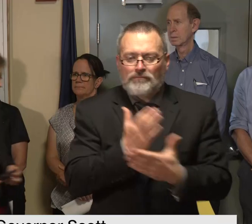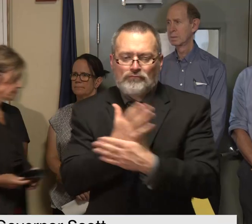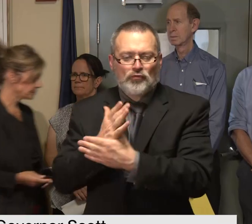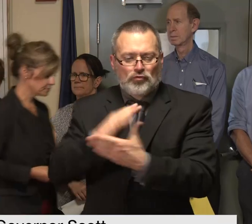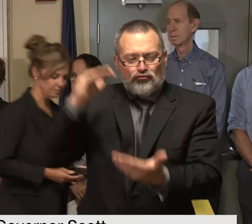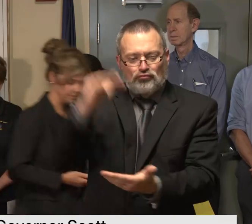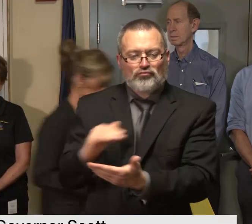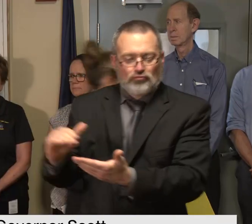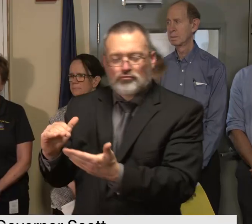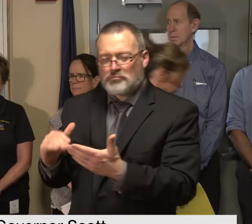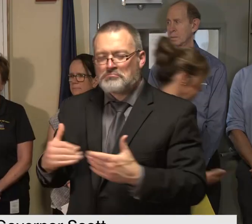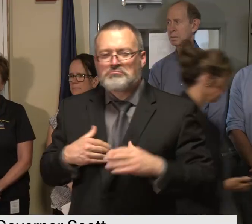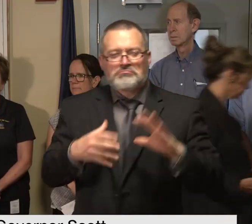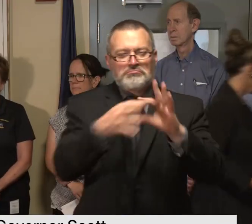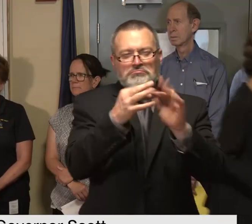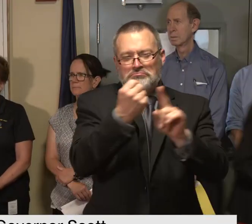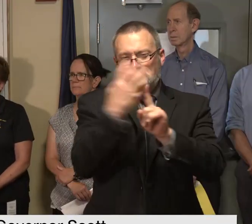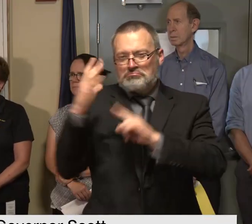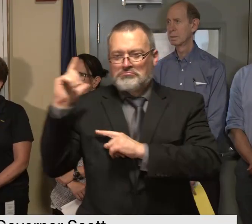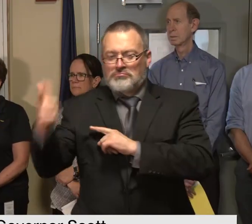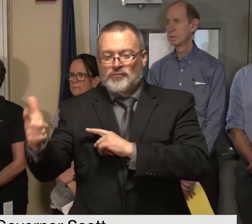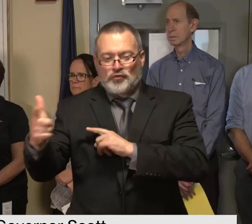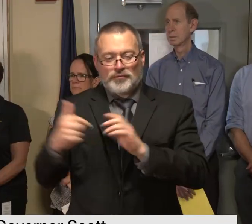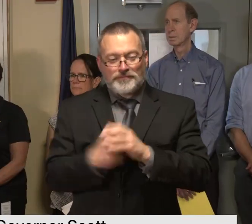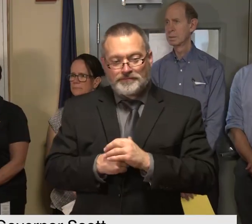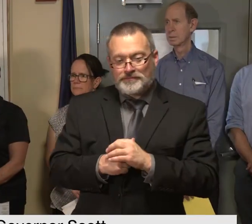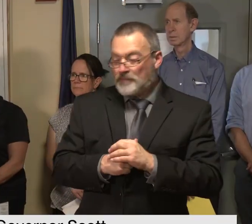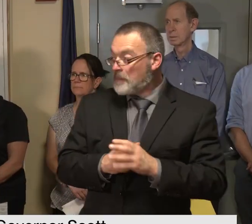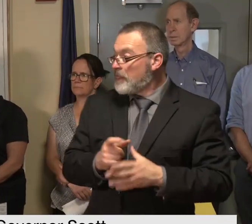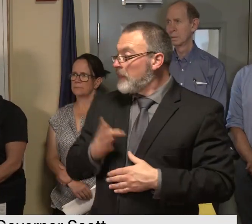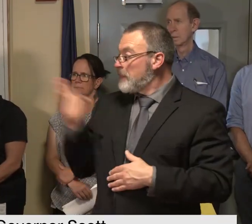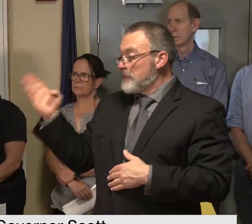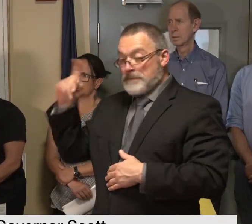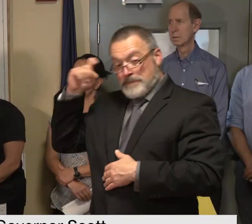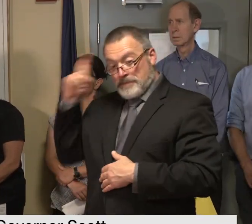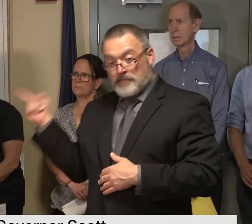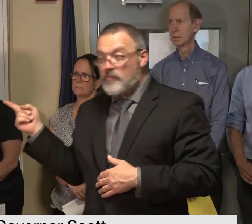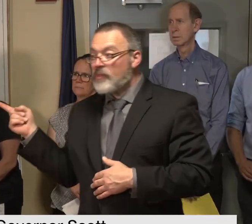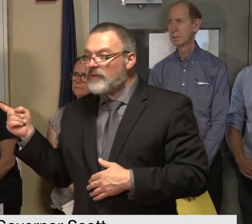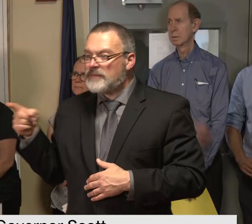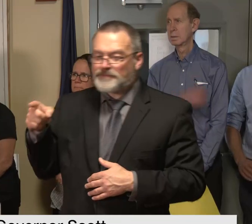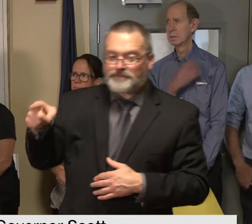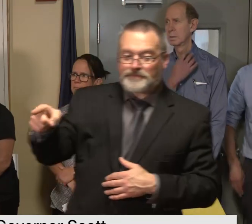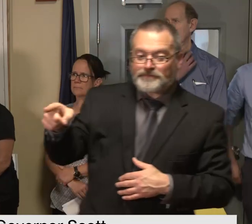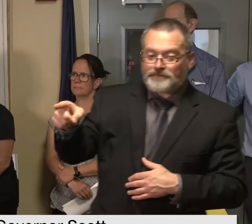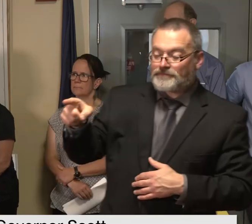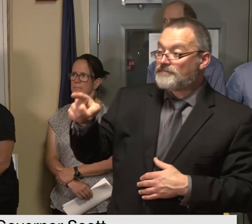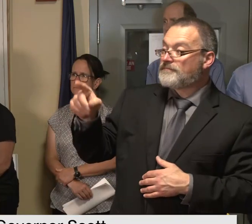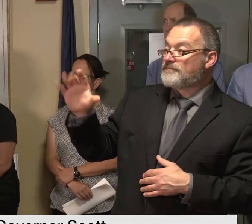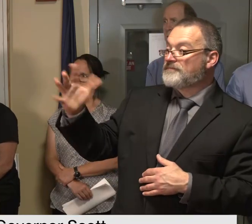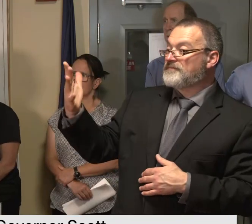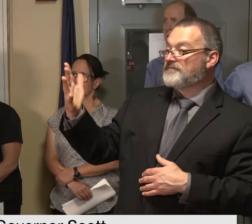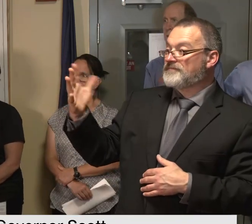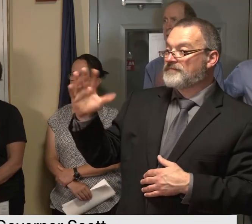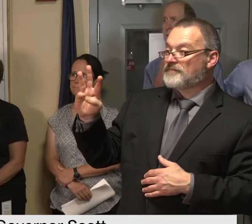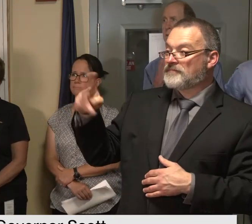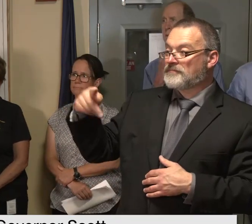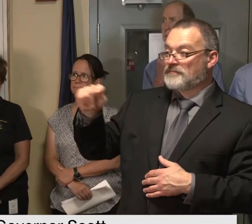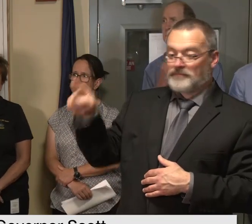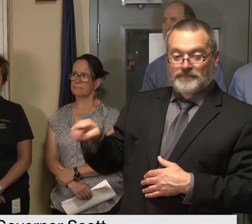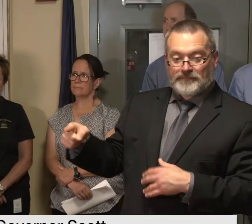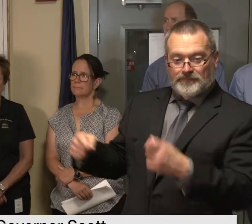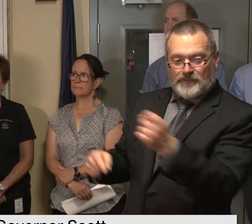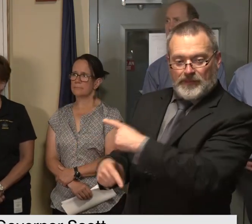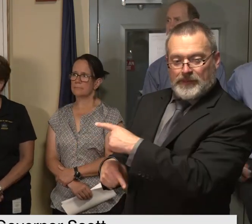for the governor for secretary more whether it's yesterday's storms last year is a really kind of any somewhat a